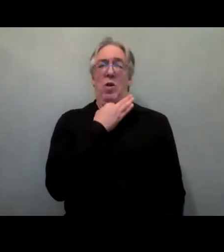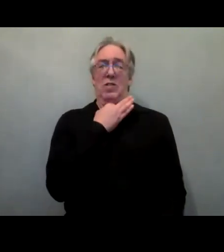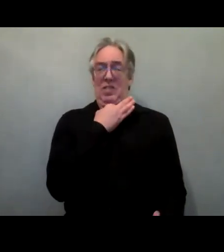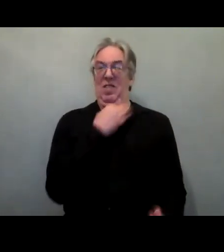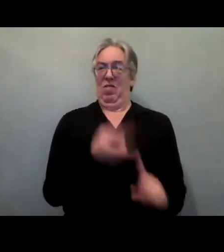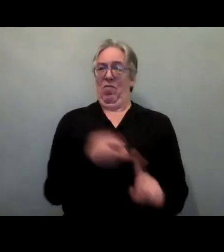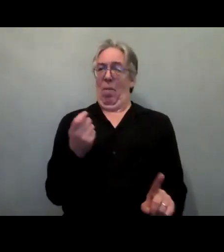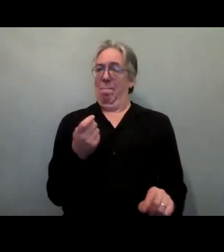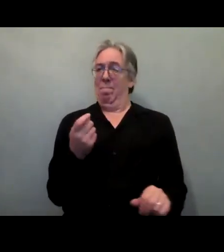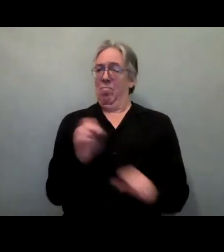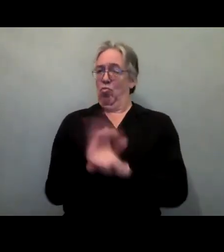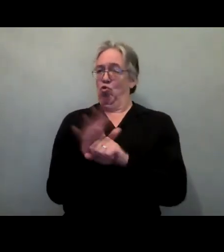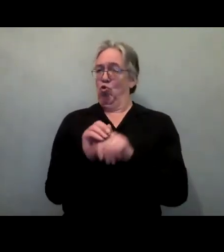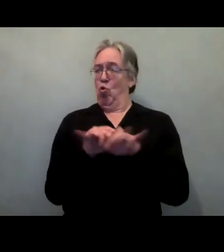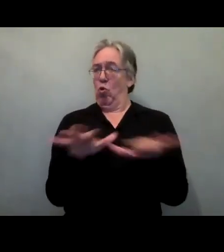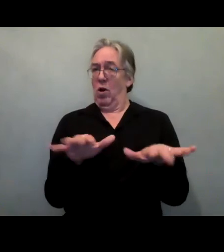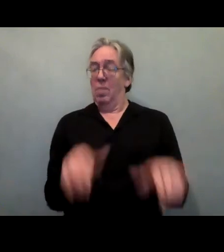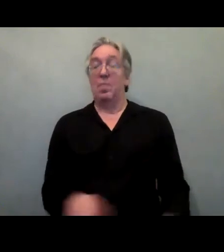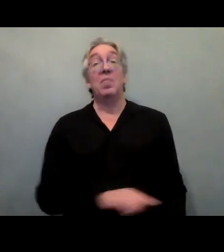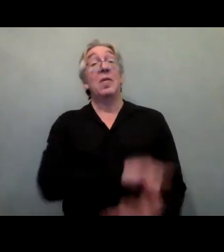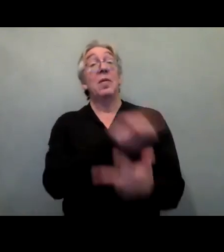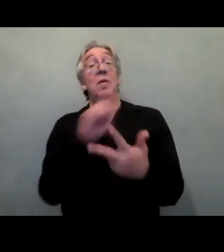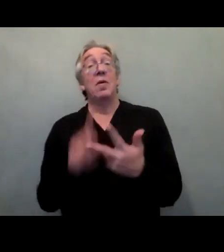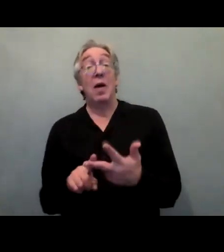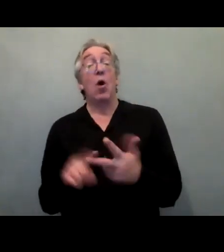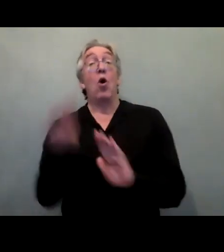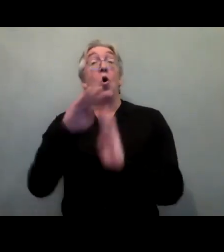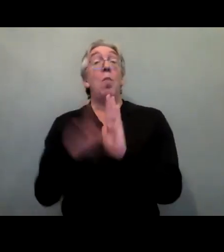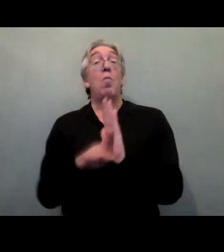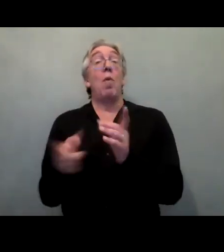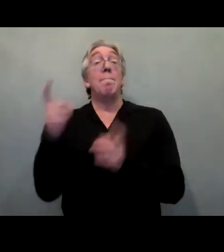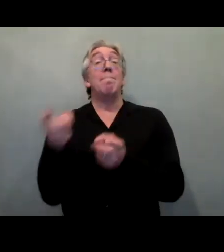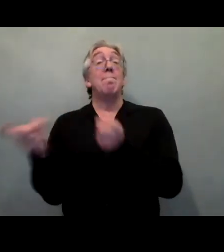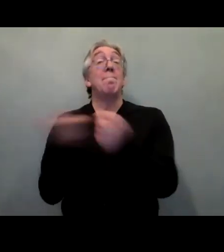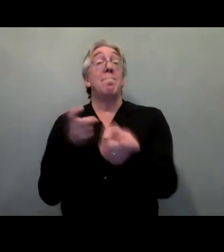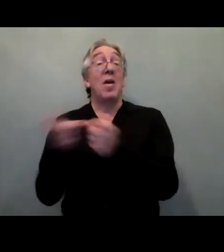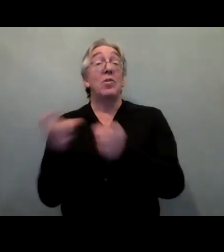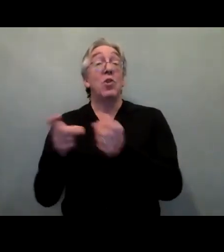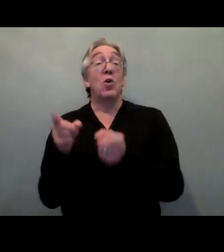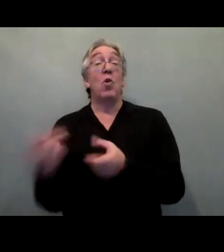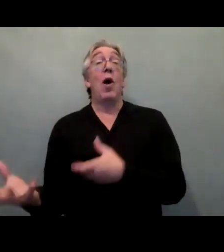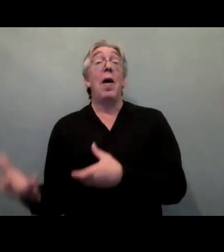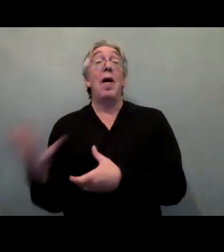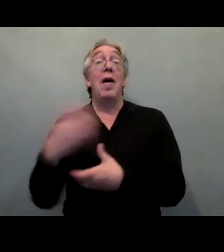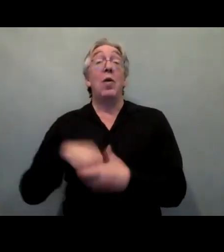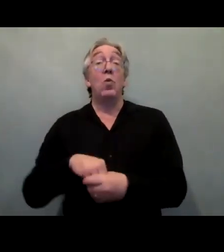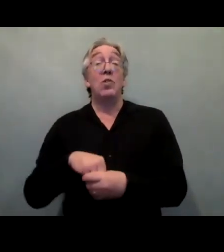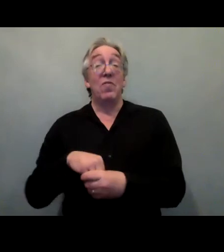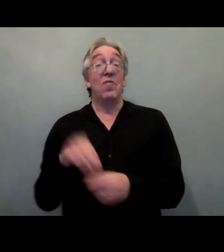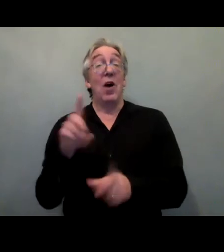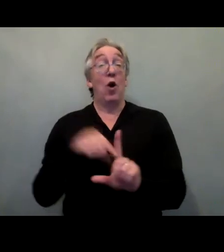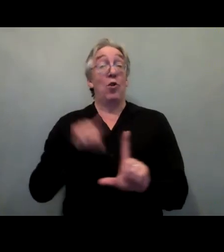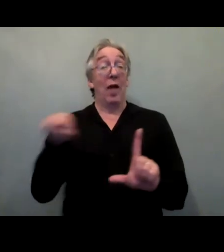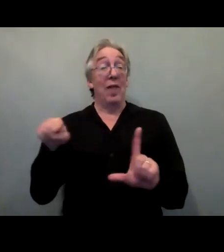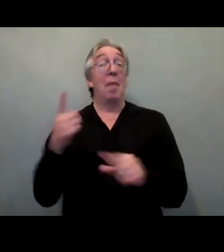And then we'll hear from Tichafara Chisaka, who's the programme manager for the Inclusive Data Charter at the Global